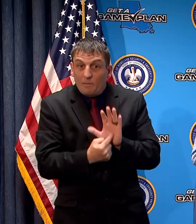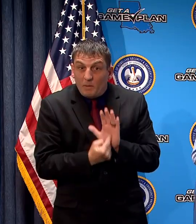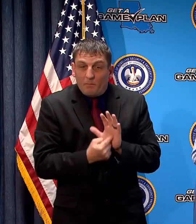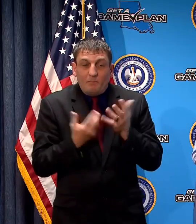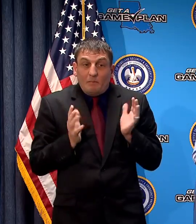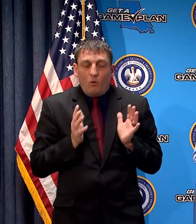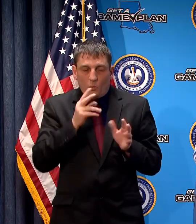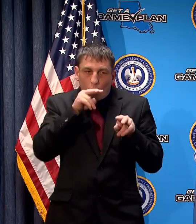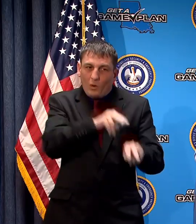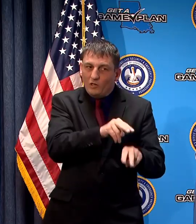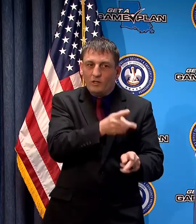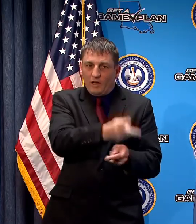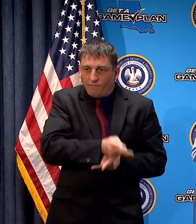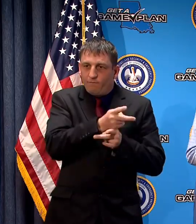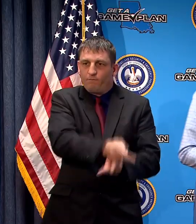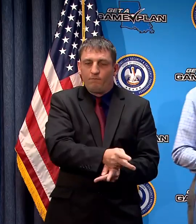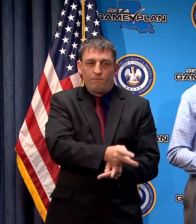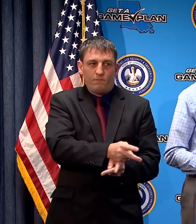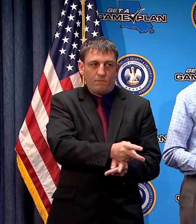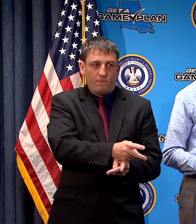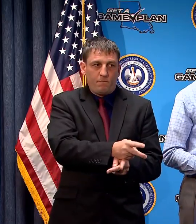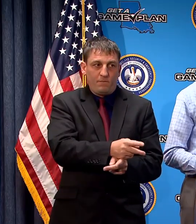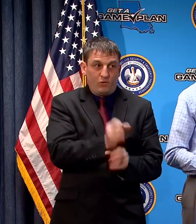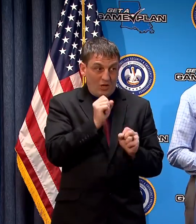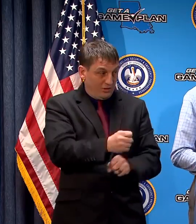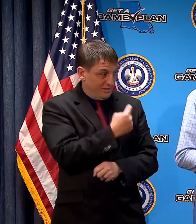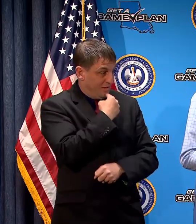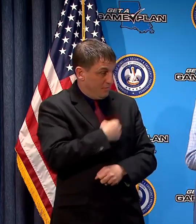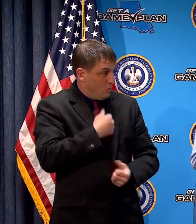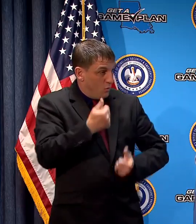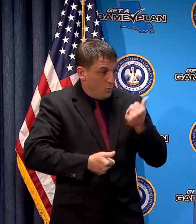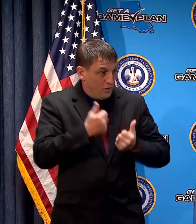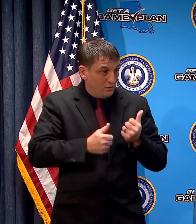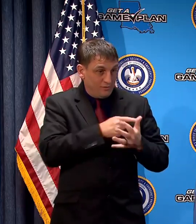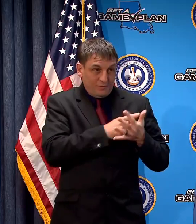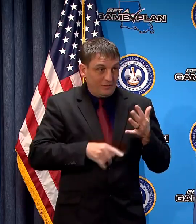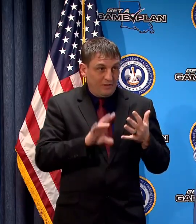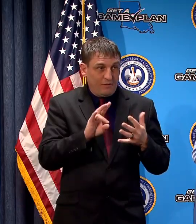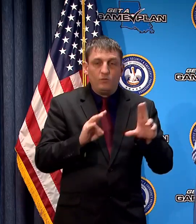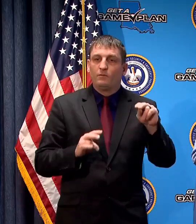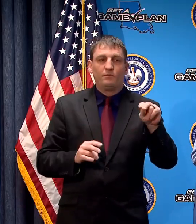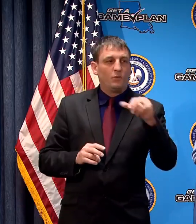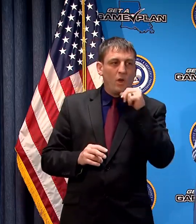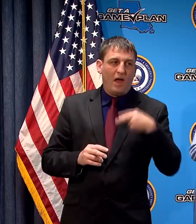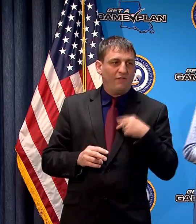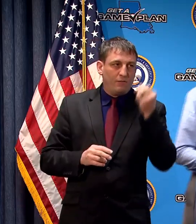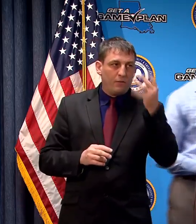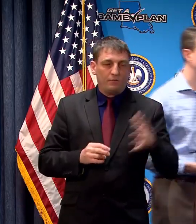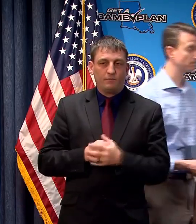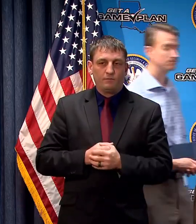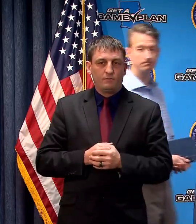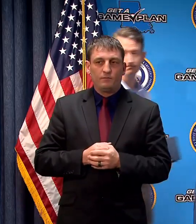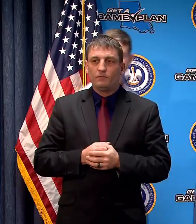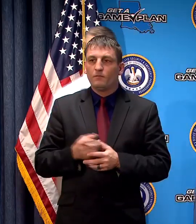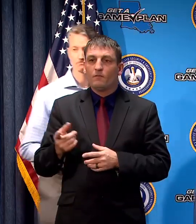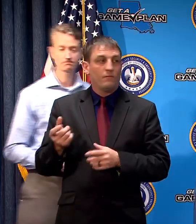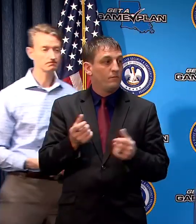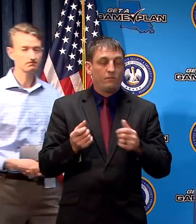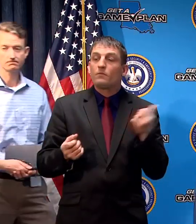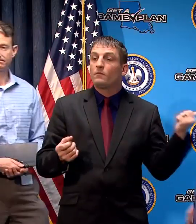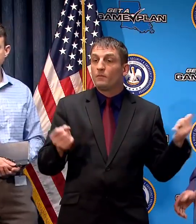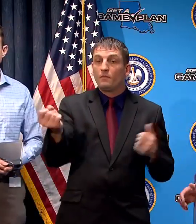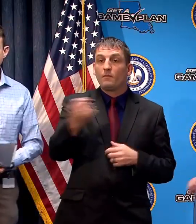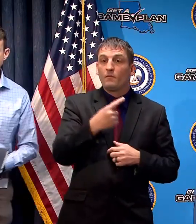and watchful here but can you tell me which seven houses or no I don't have that information yes sir